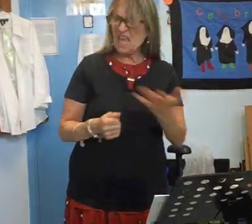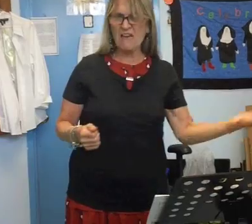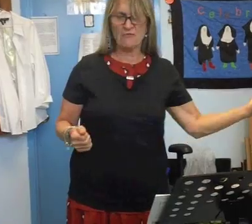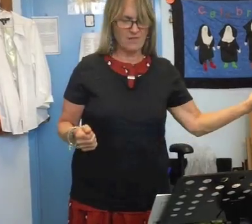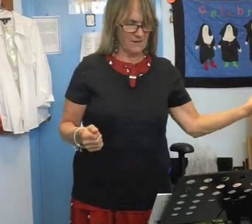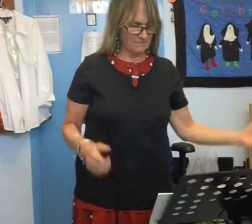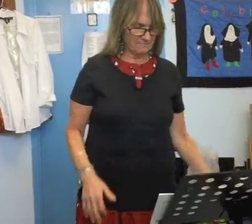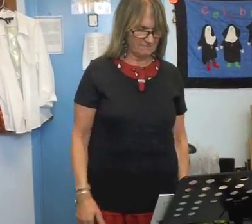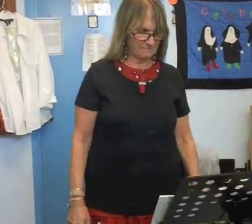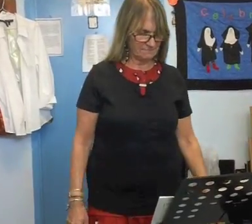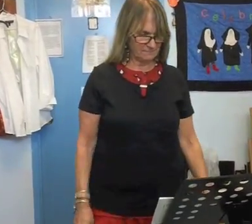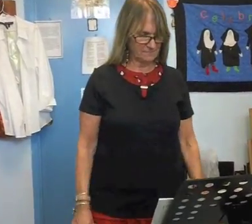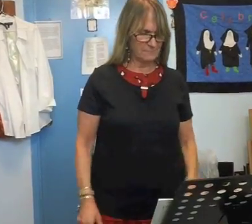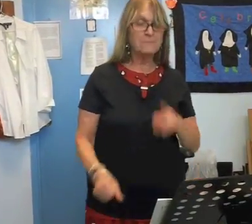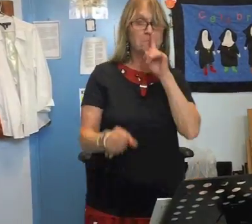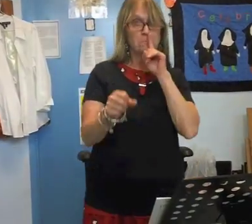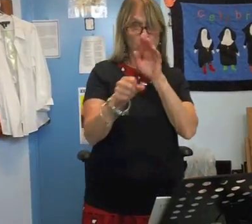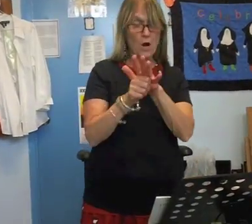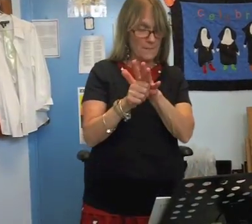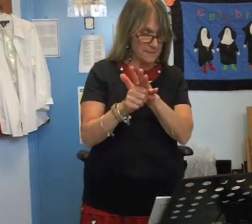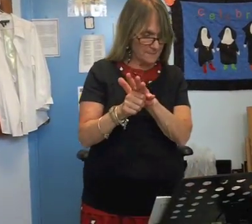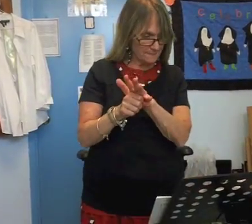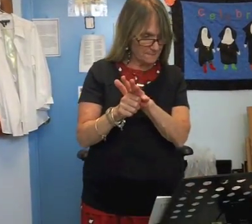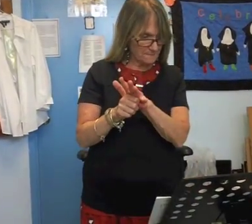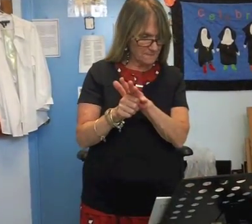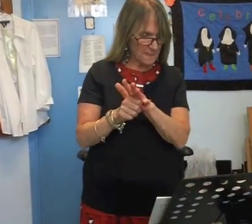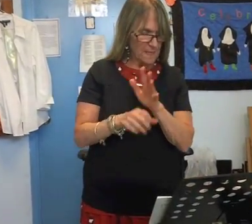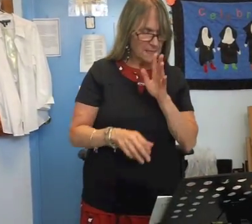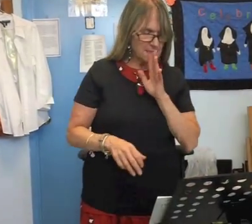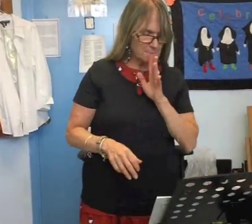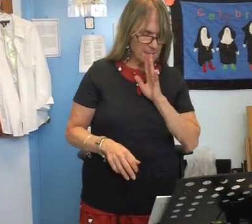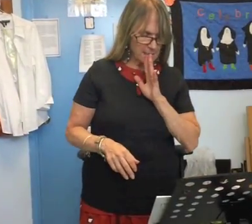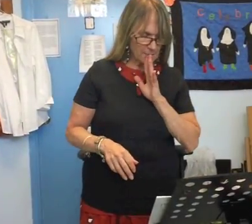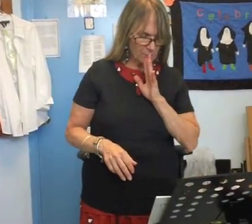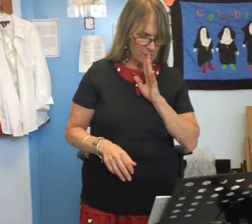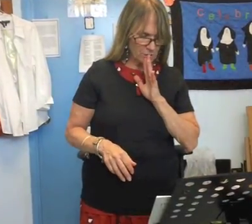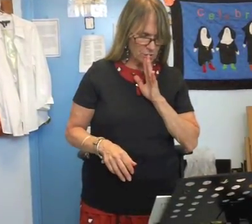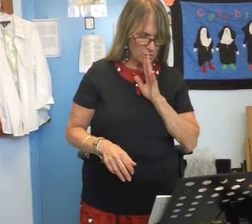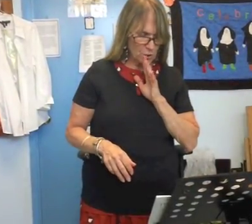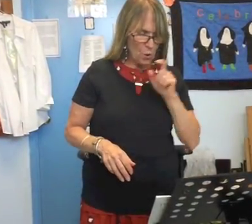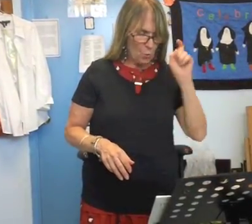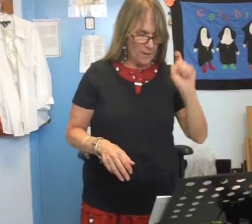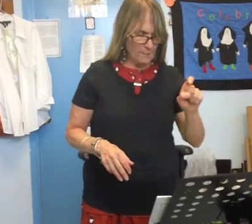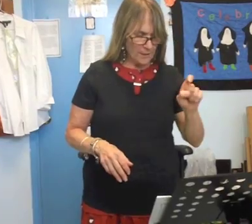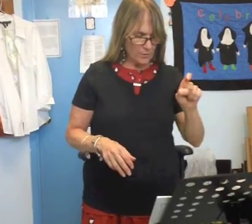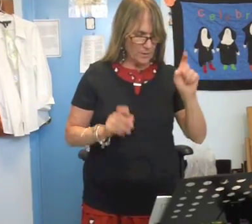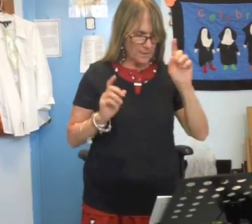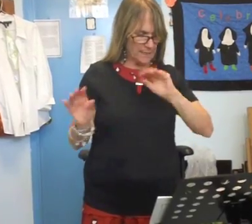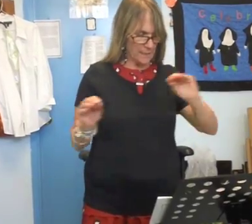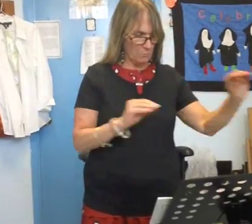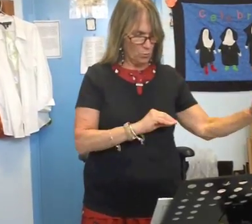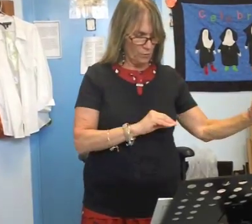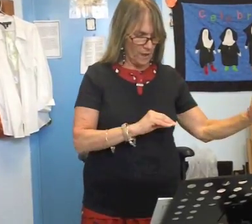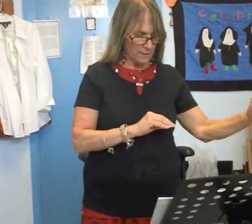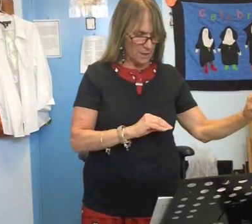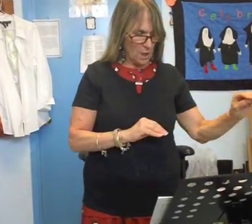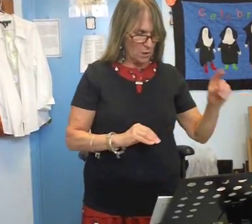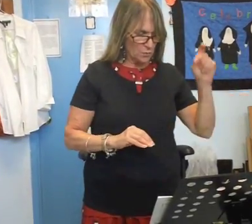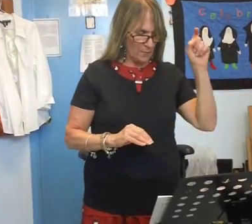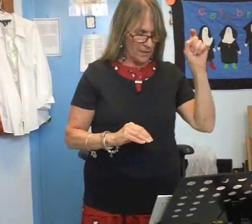everything promise? promise speaking of which we better get a move on cause I'm going